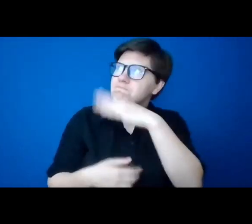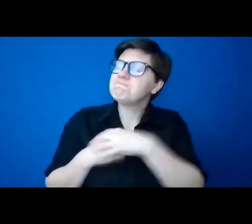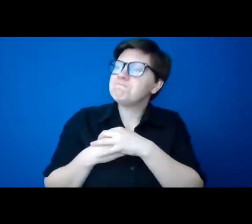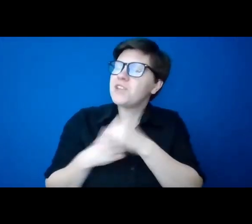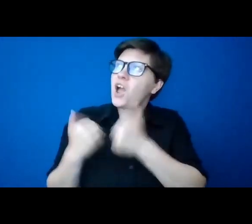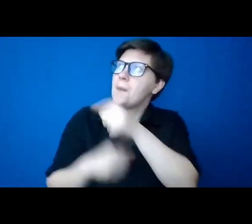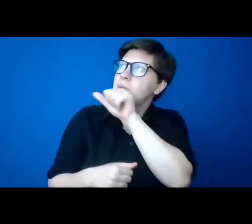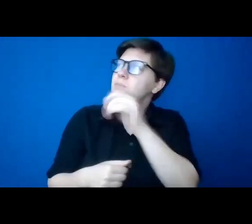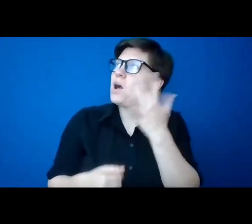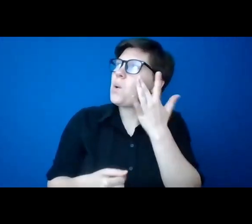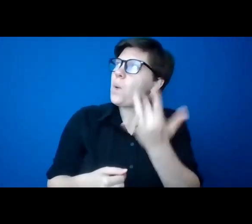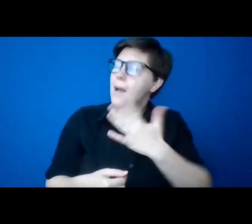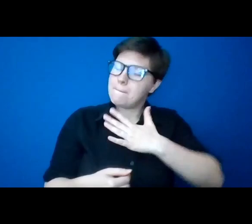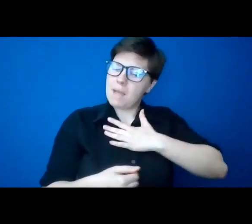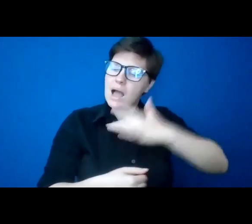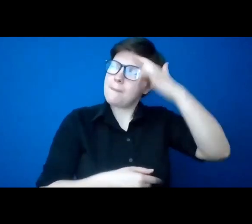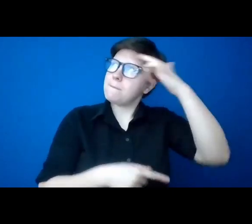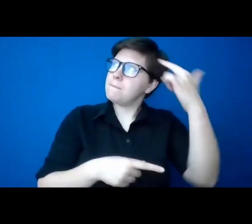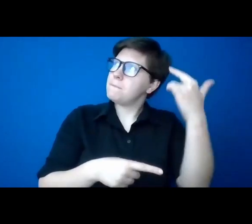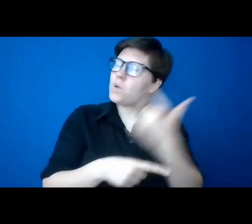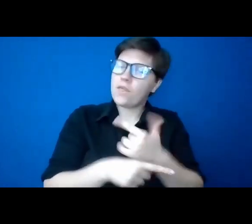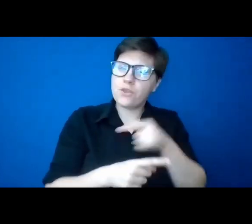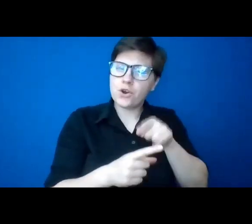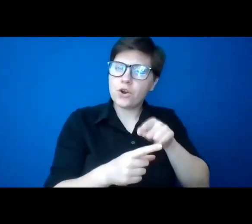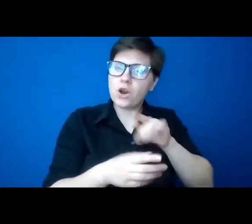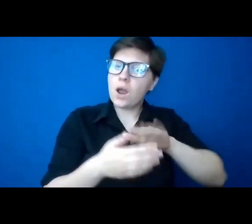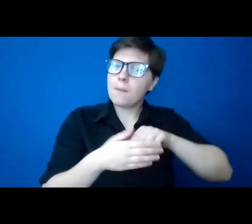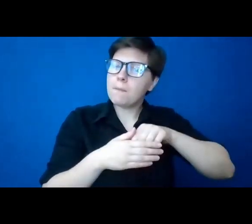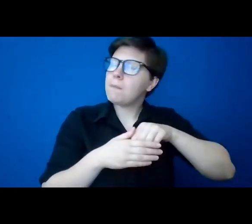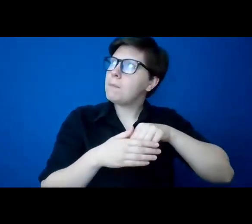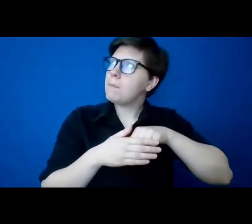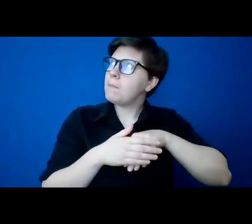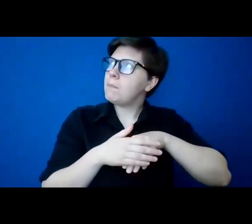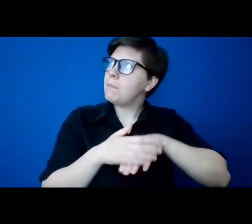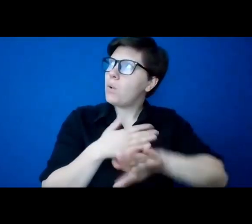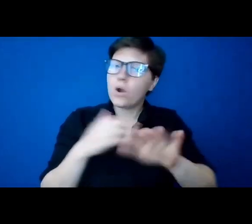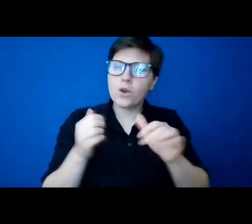Archbishop, why was my brother born with autism?